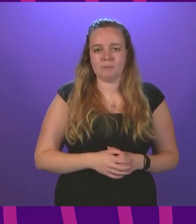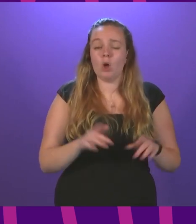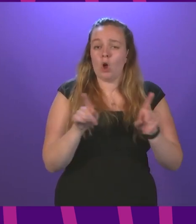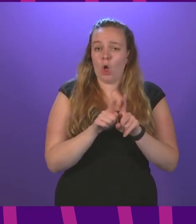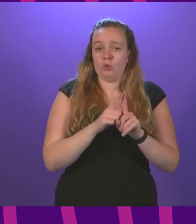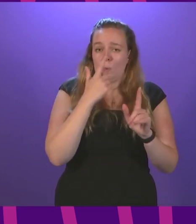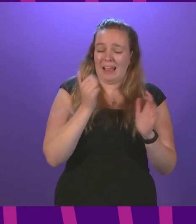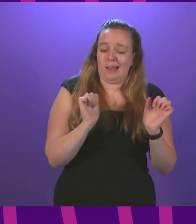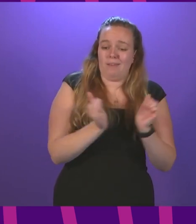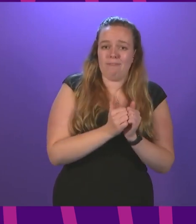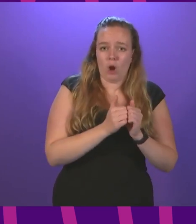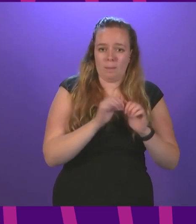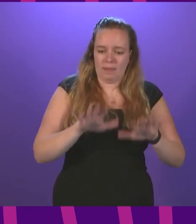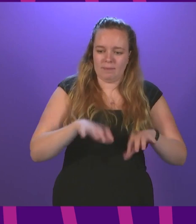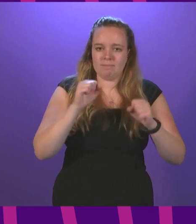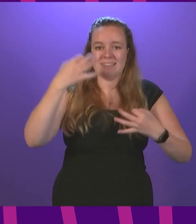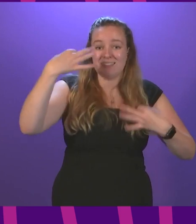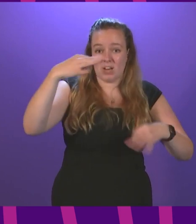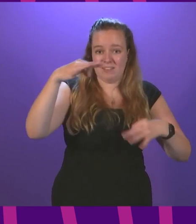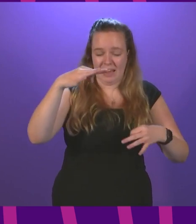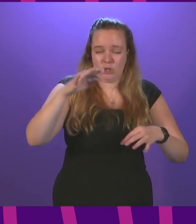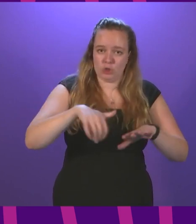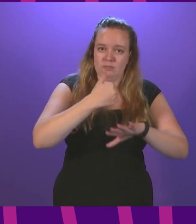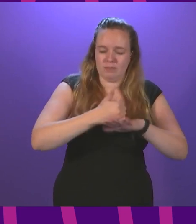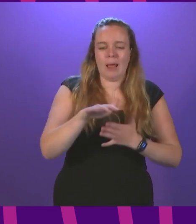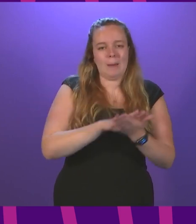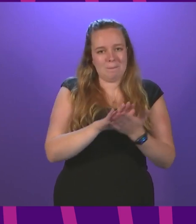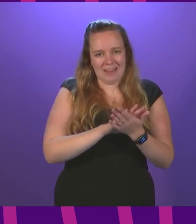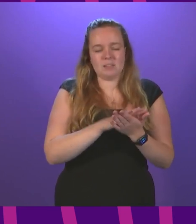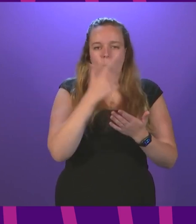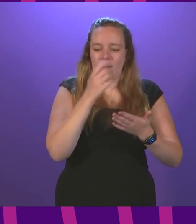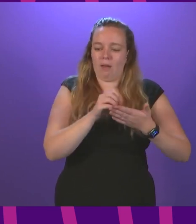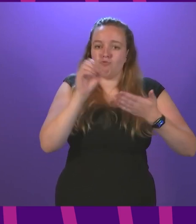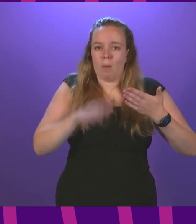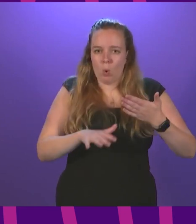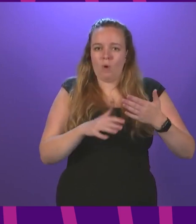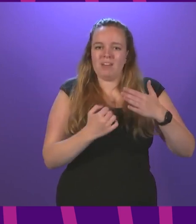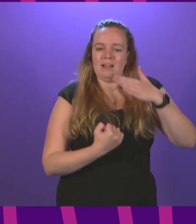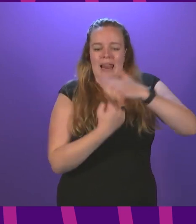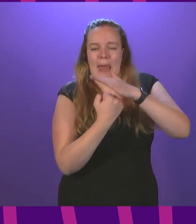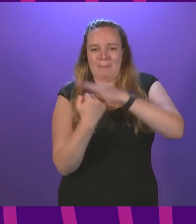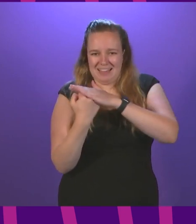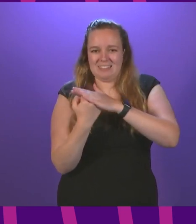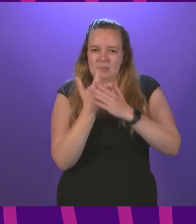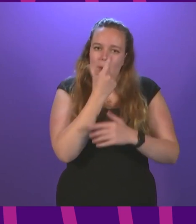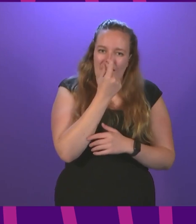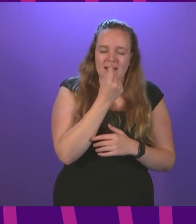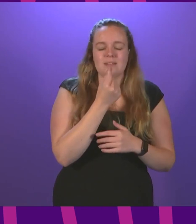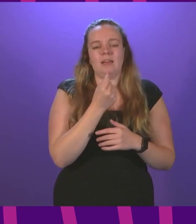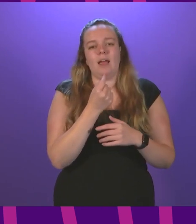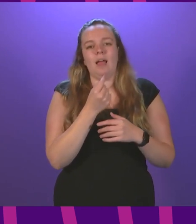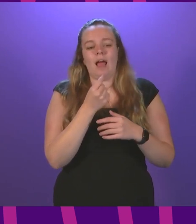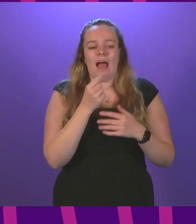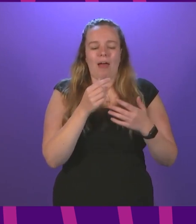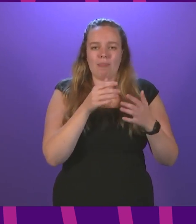also confirm that the introduction of certification means that we are able to remove the capacity limits and the associated exemption